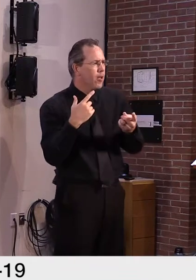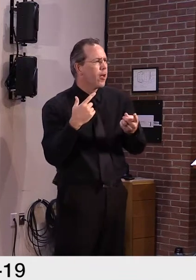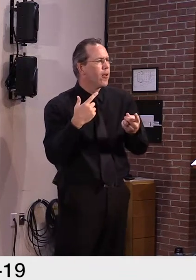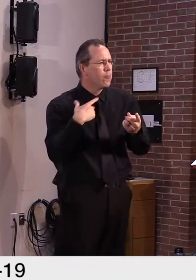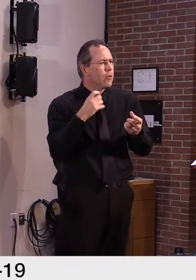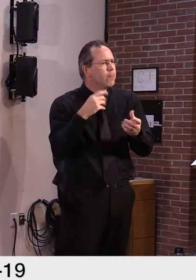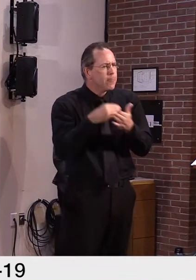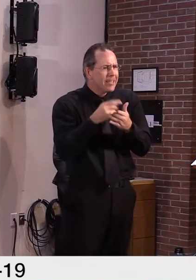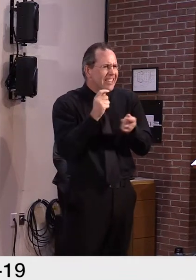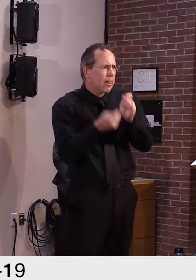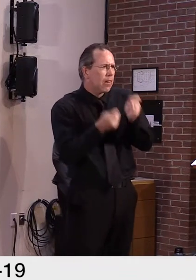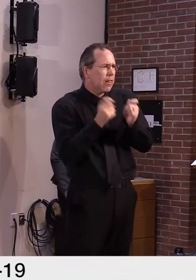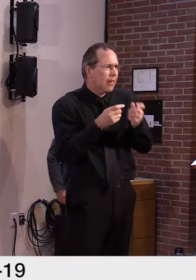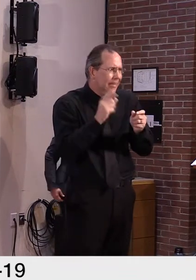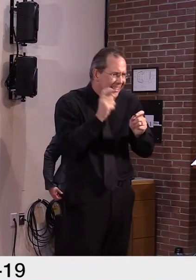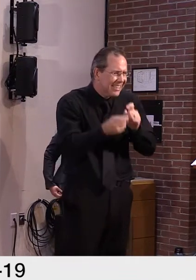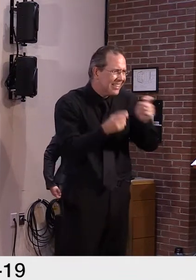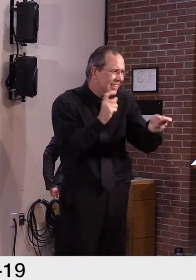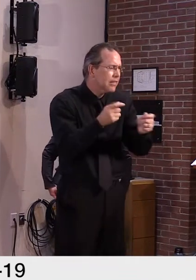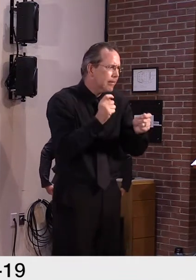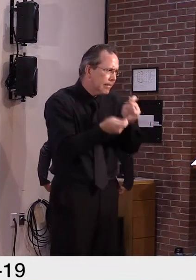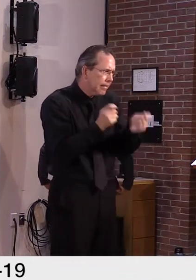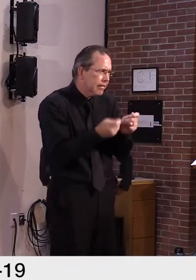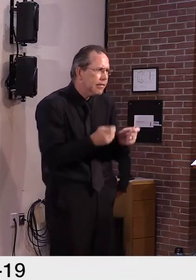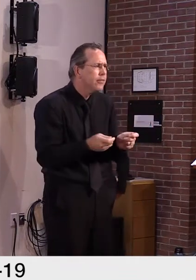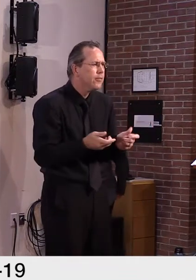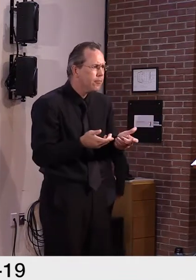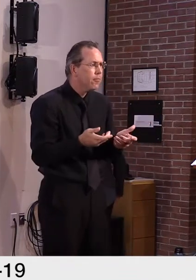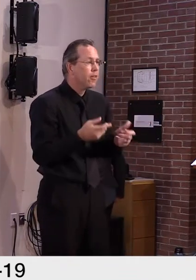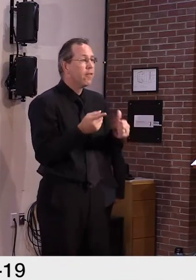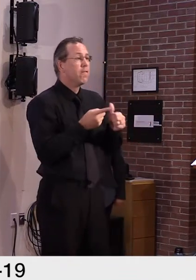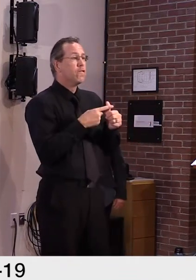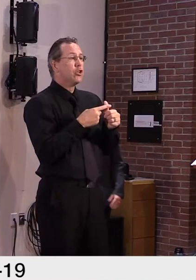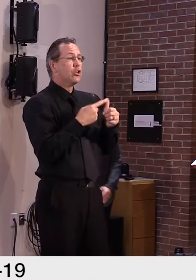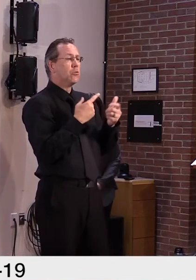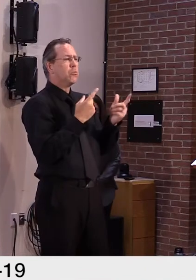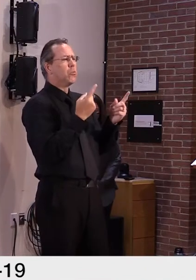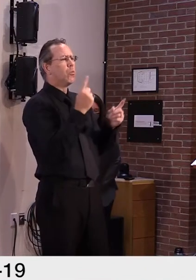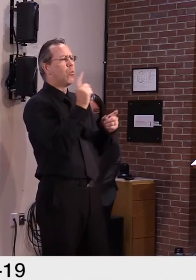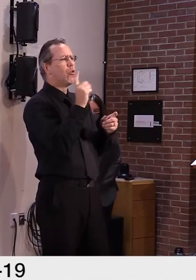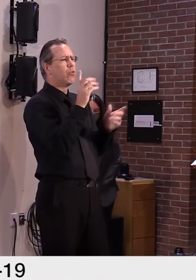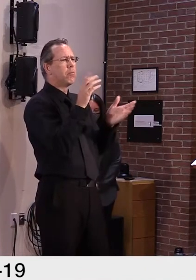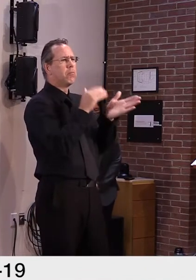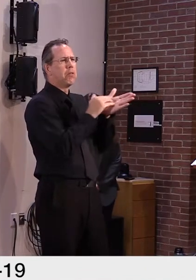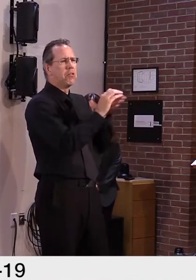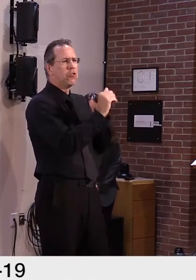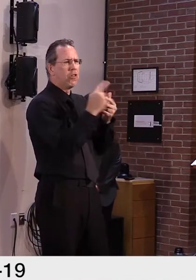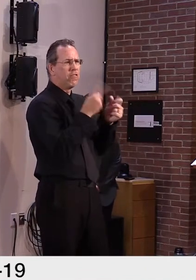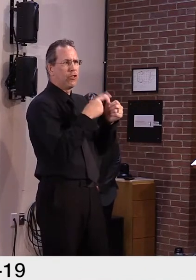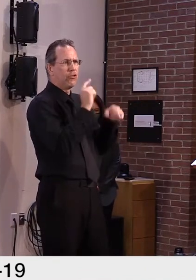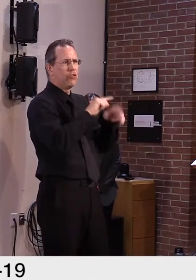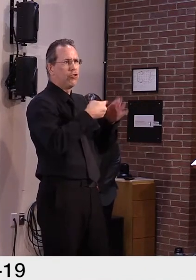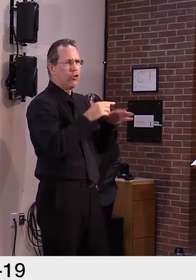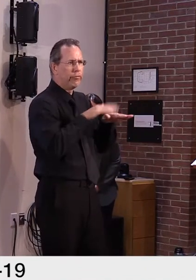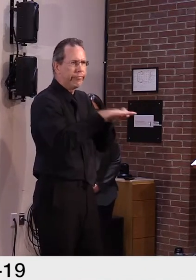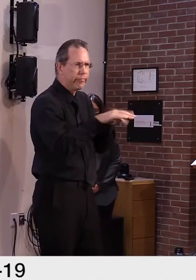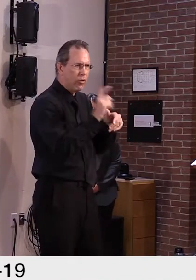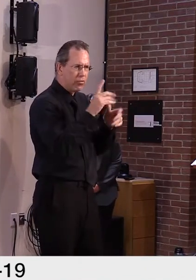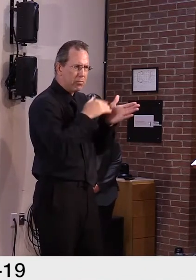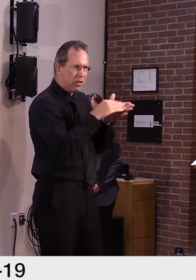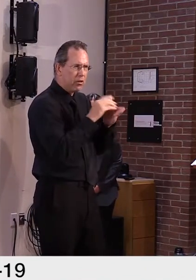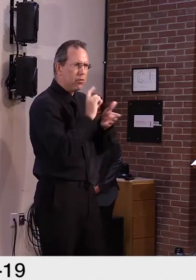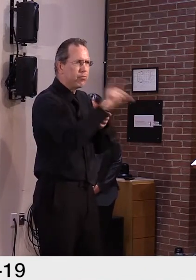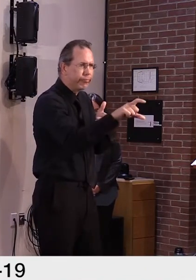distribution. The first round is about $100 million, 80 of which were pretty much out the door now,